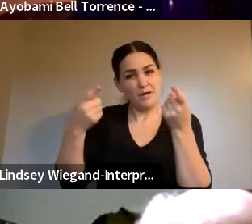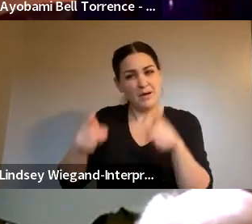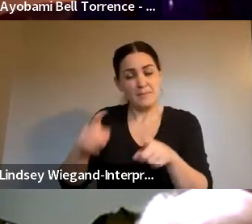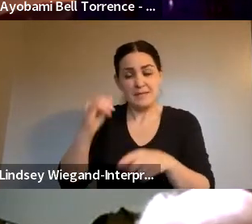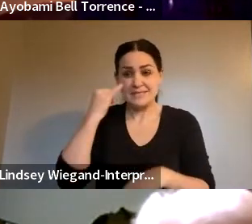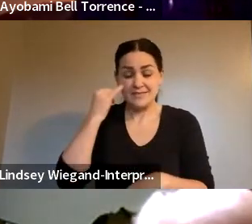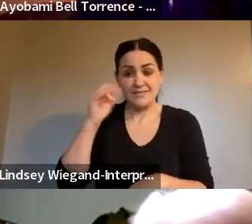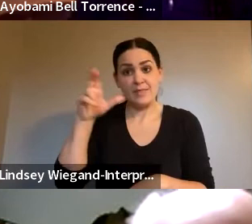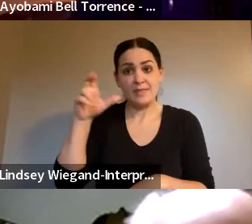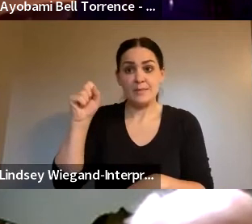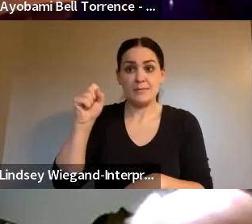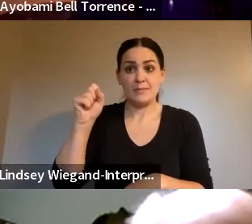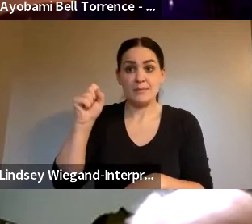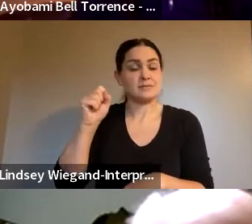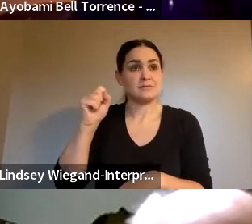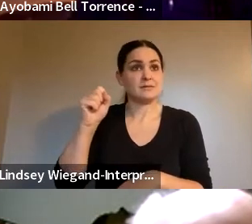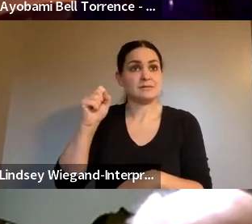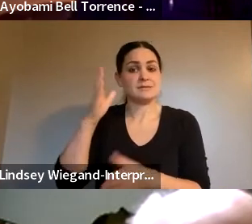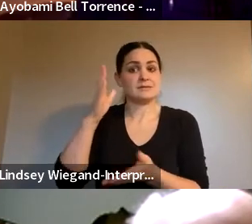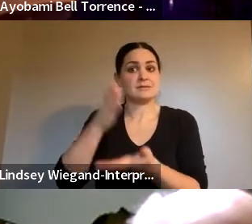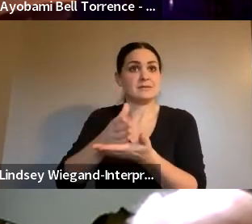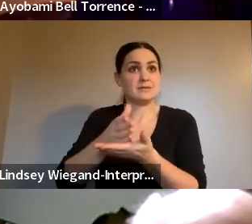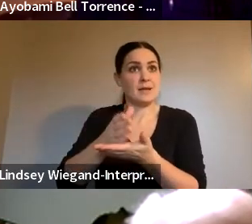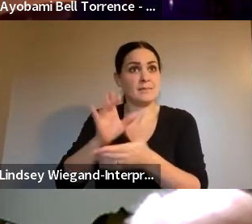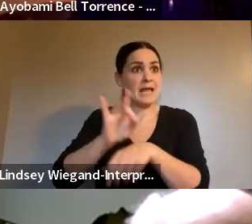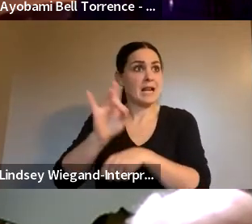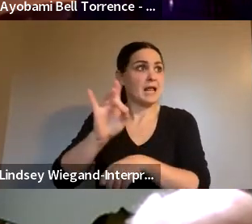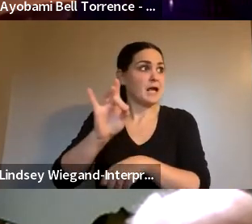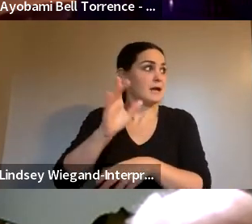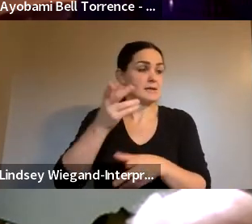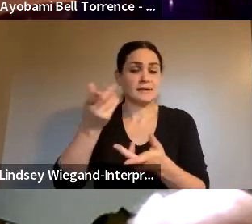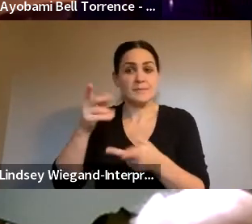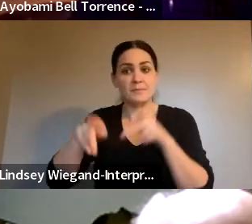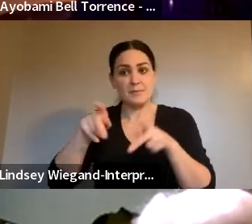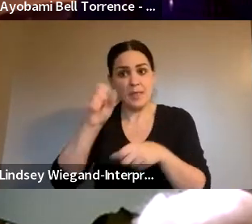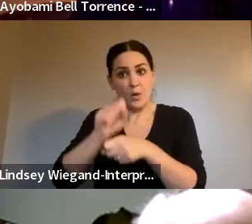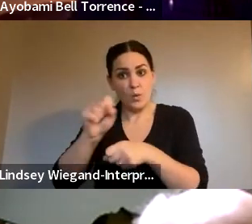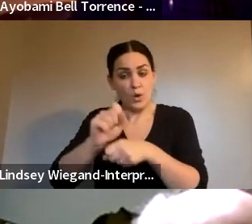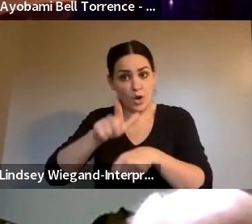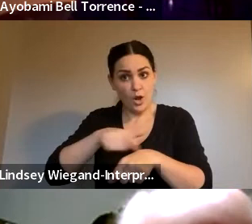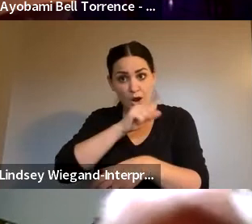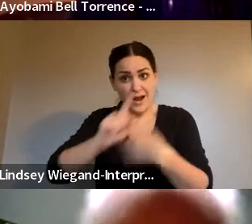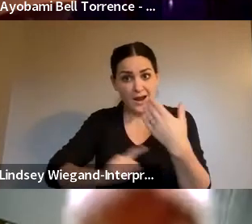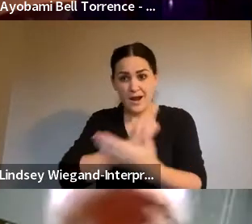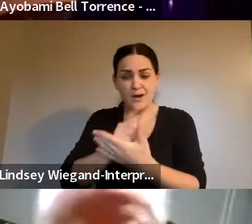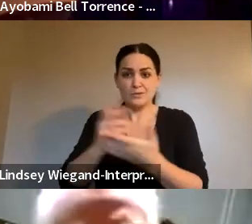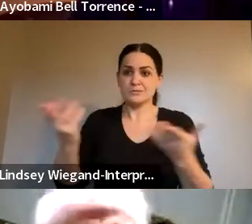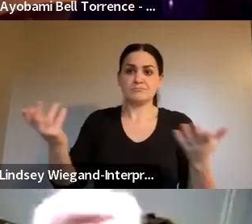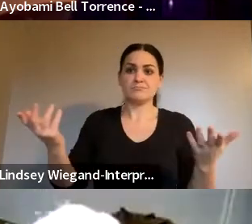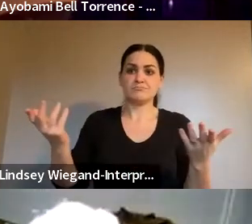at 8 o'clock or 10 o'clock or whatever it is, they stop running. The people that were long hours wind up kind of